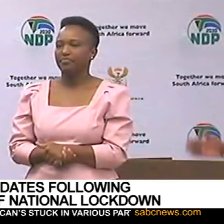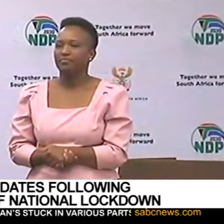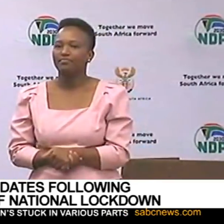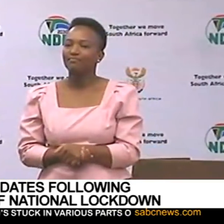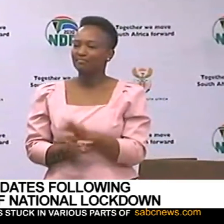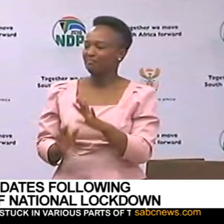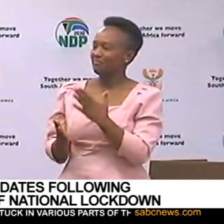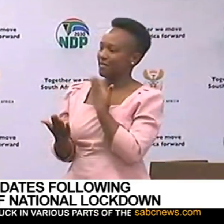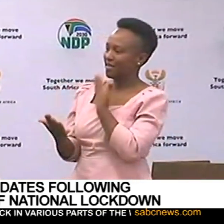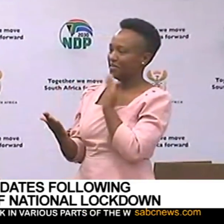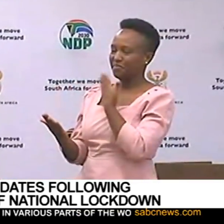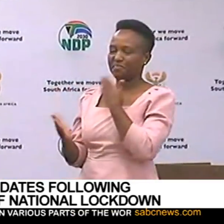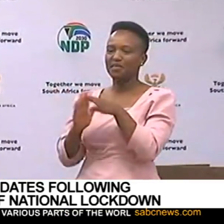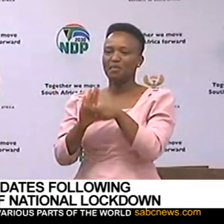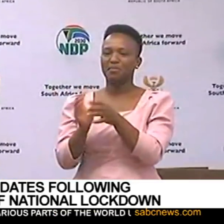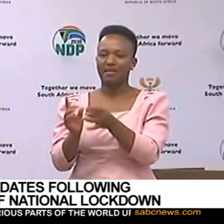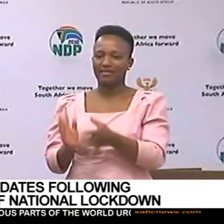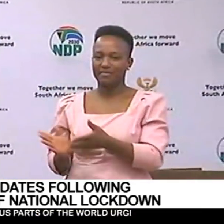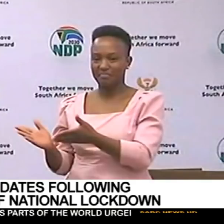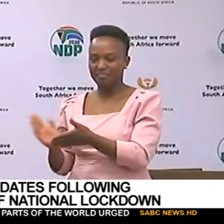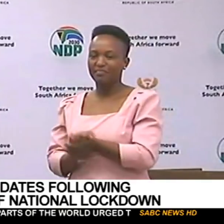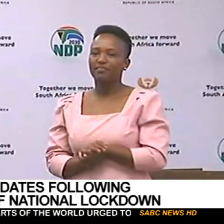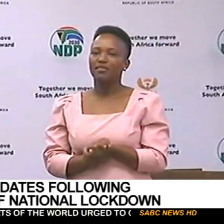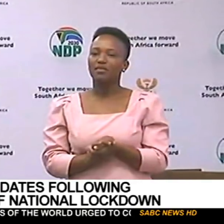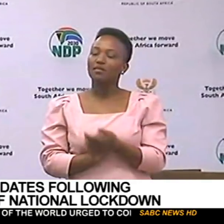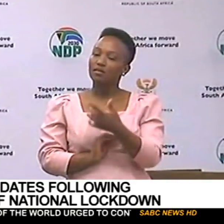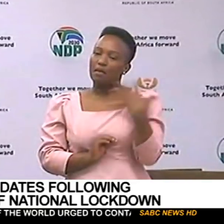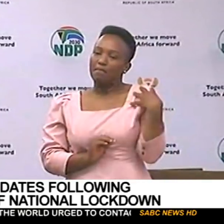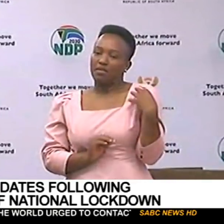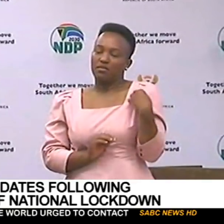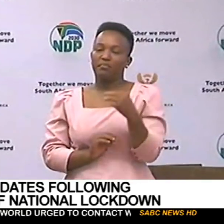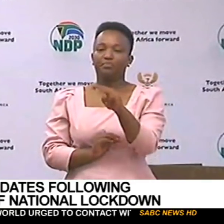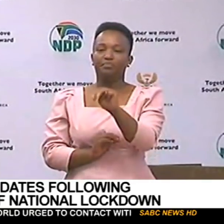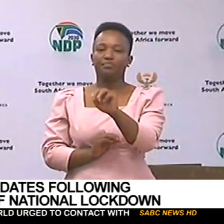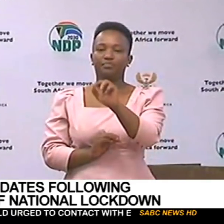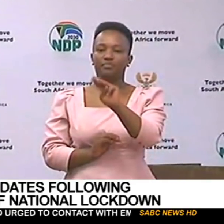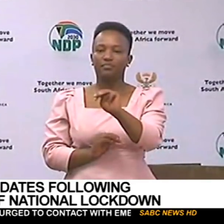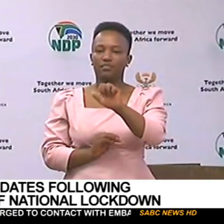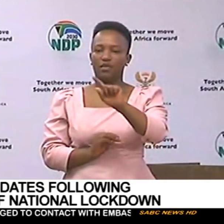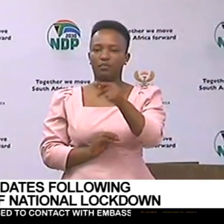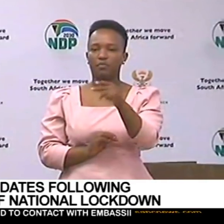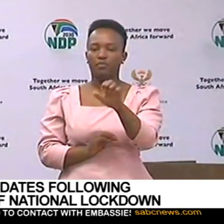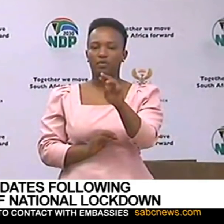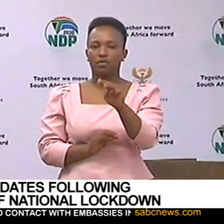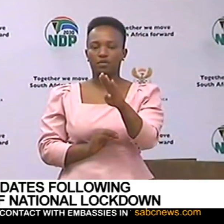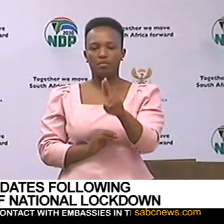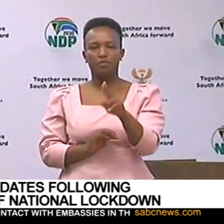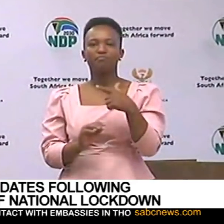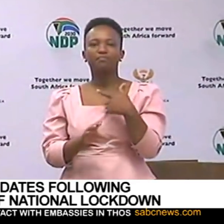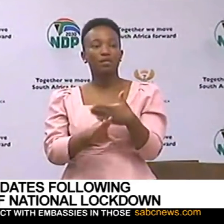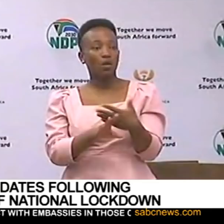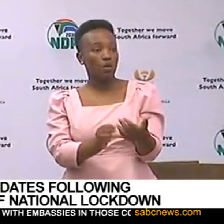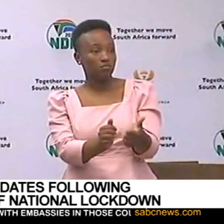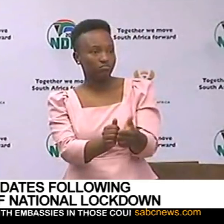Thank you, Director of the Program, Minister Mutembe, my dear colleagues and comrades,